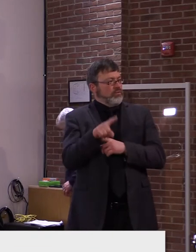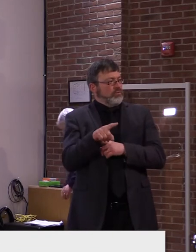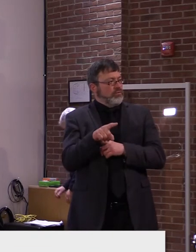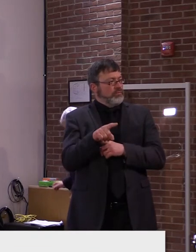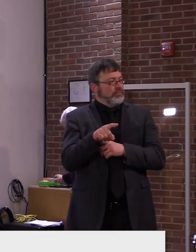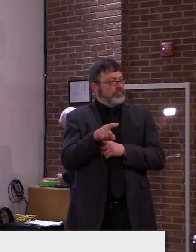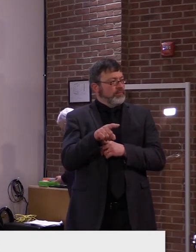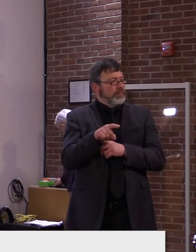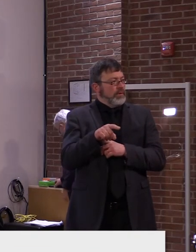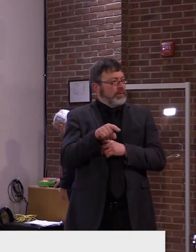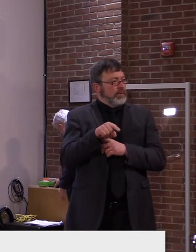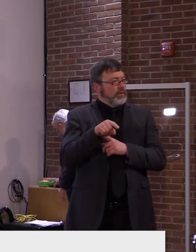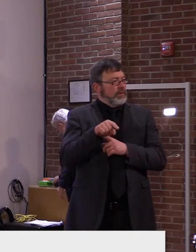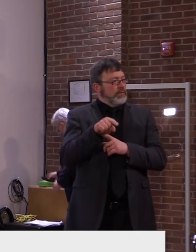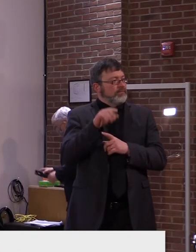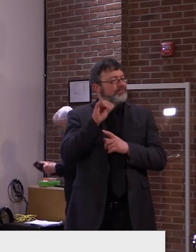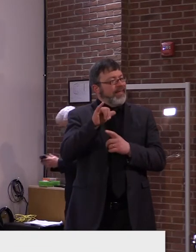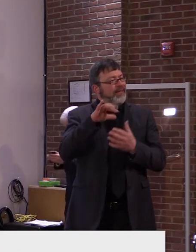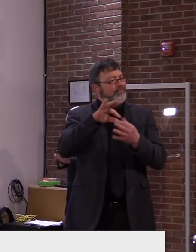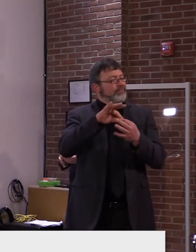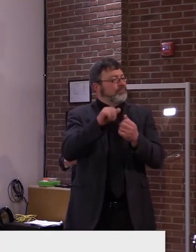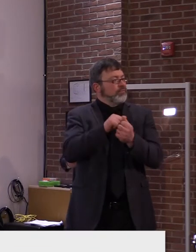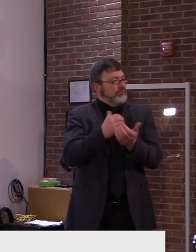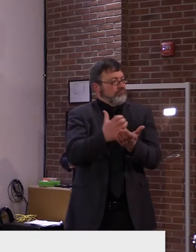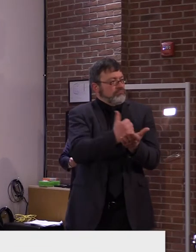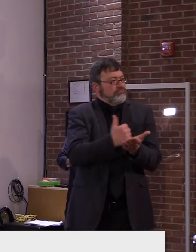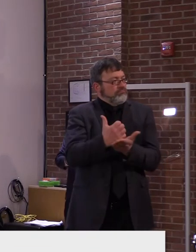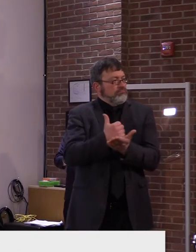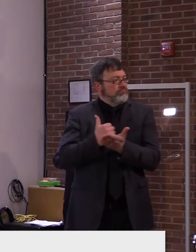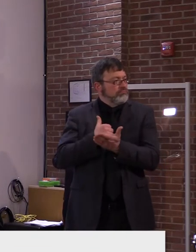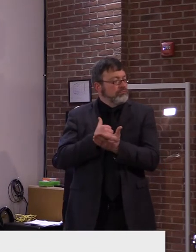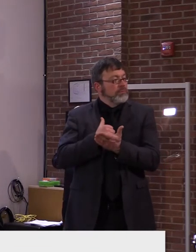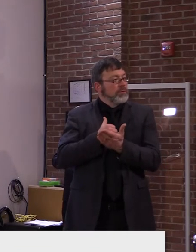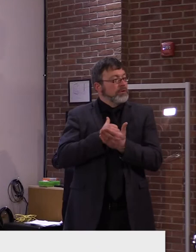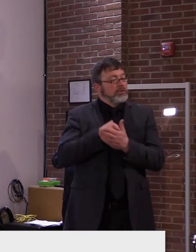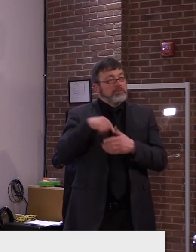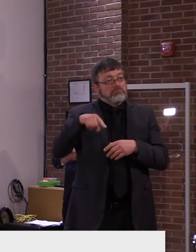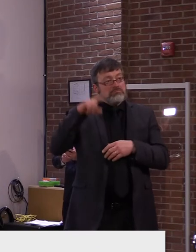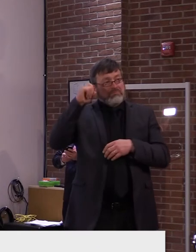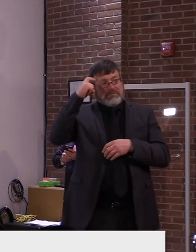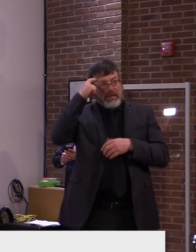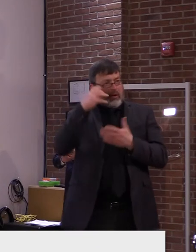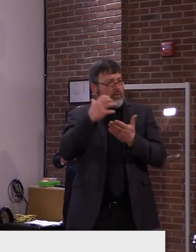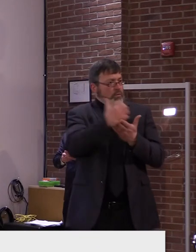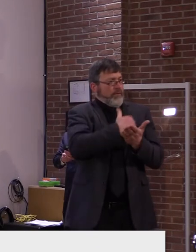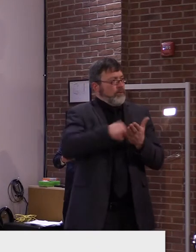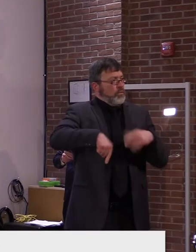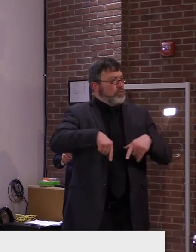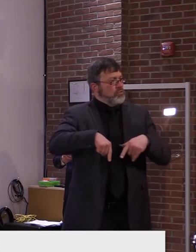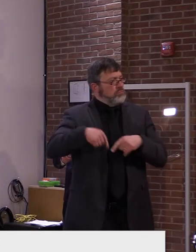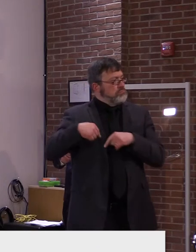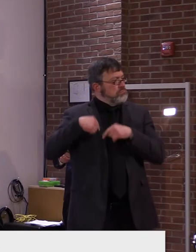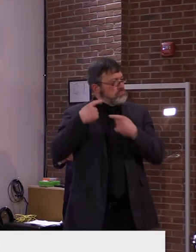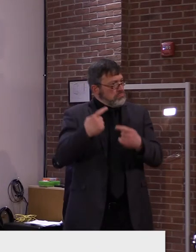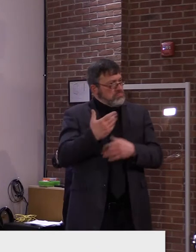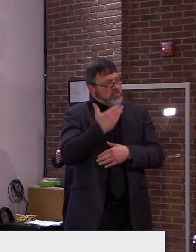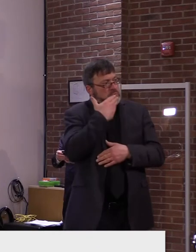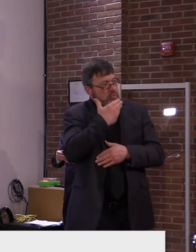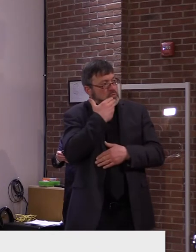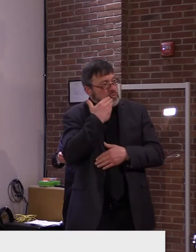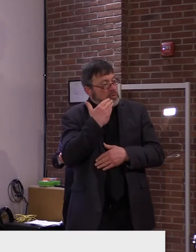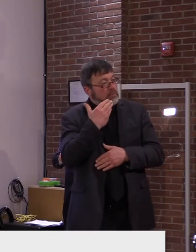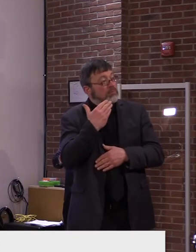uh, earlier this week, especially on the personal income tax. That looks pretty good. Uh, the ski areas, look, they, they're having, um,